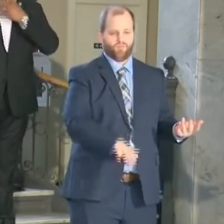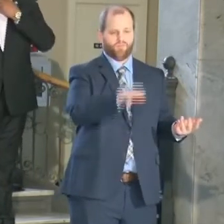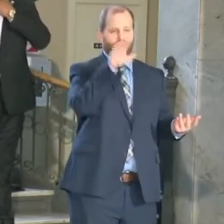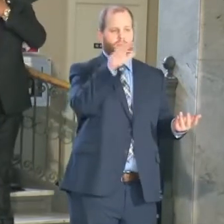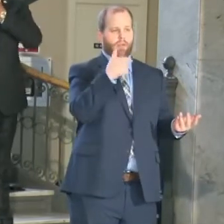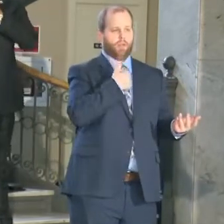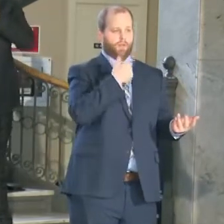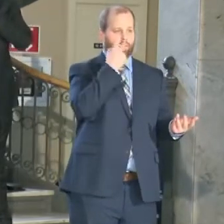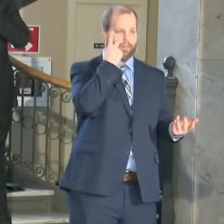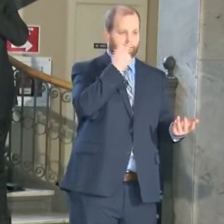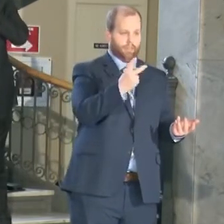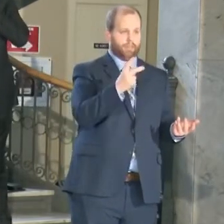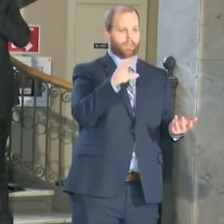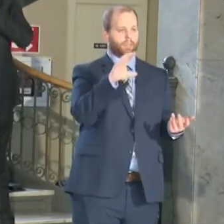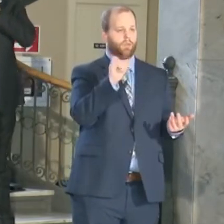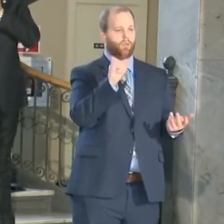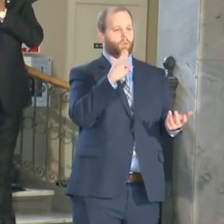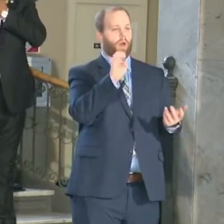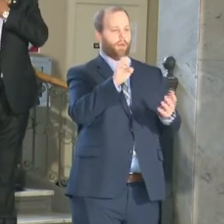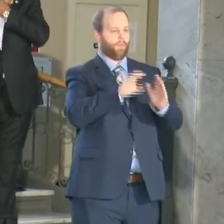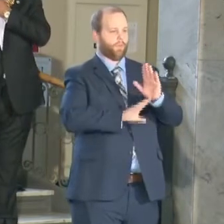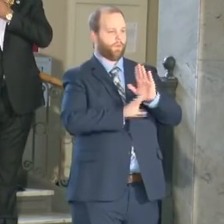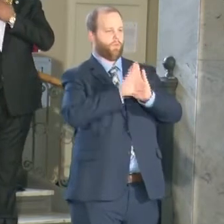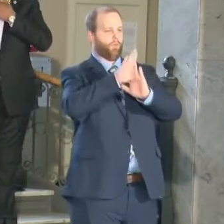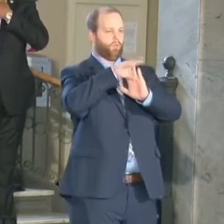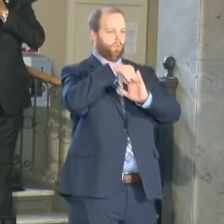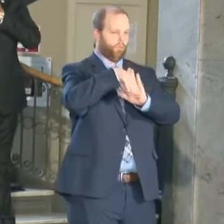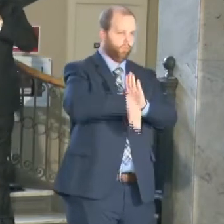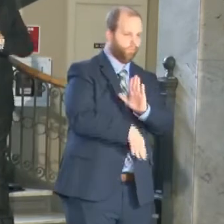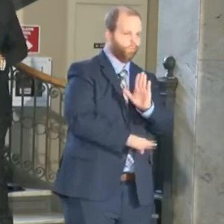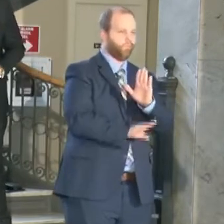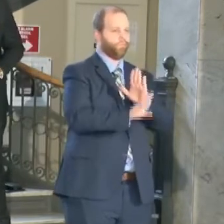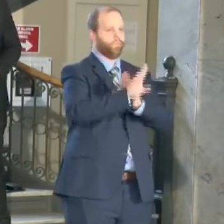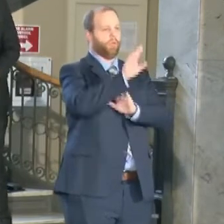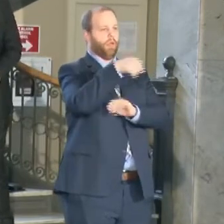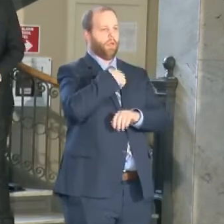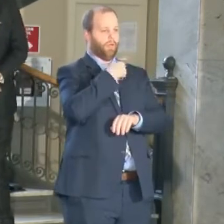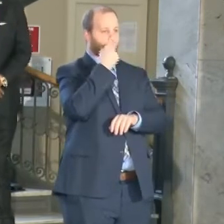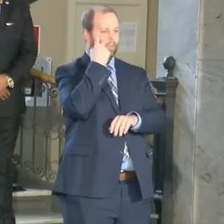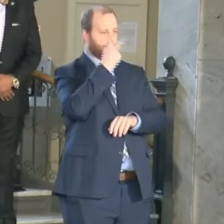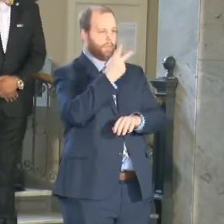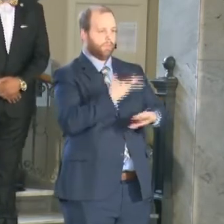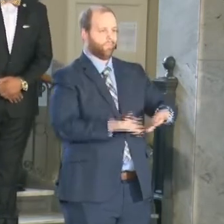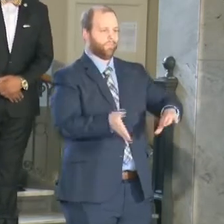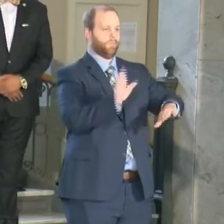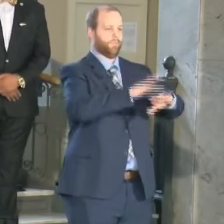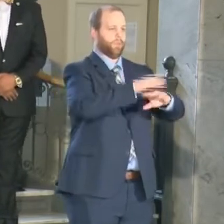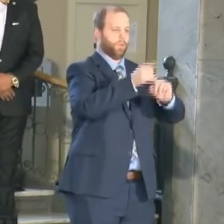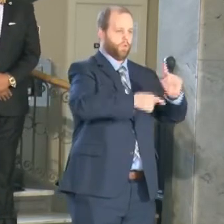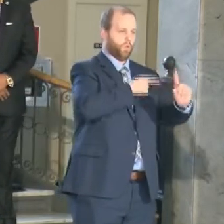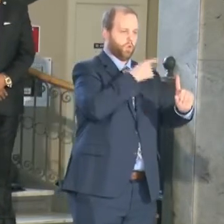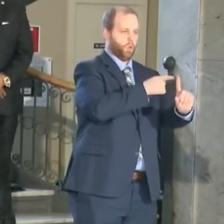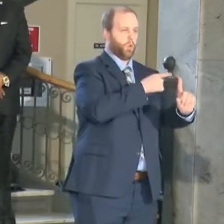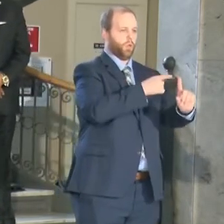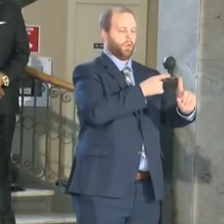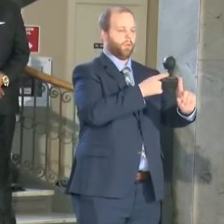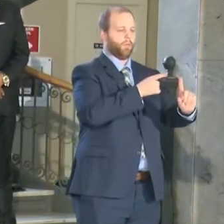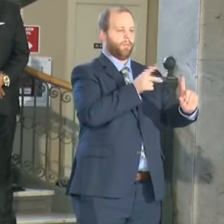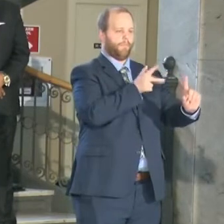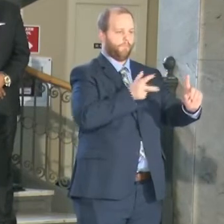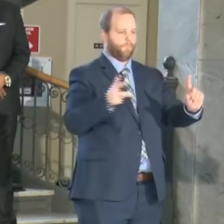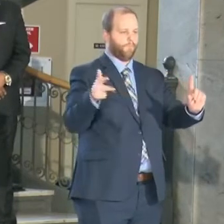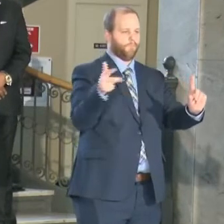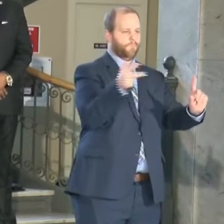i've seen crime go down i've seen increased target patrols and we'll address it from the short term we experience the lull